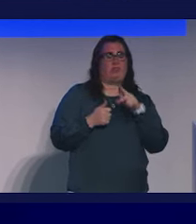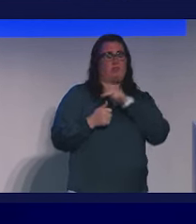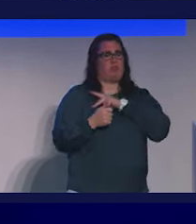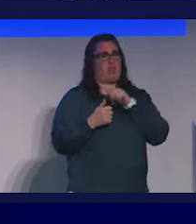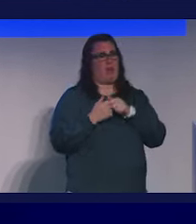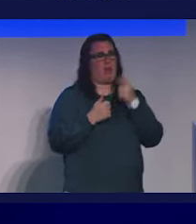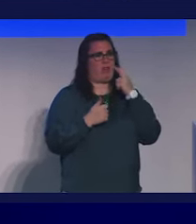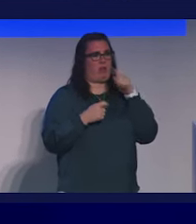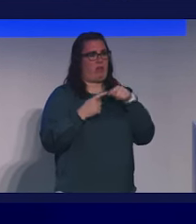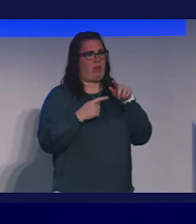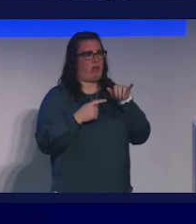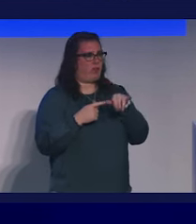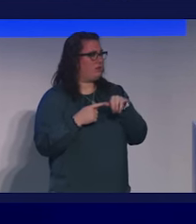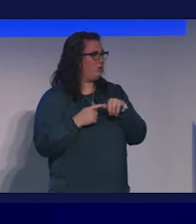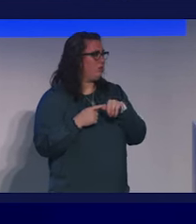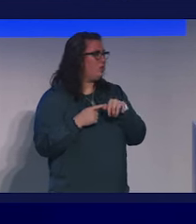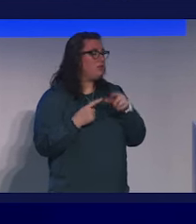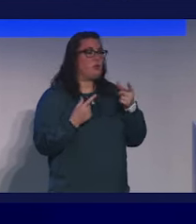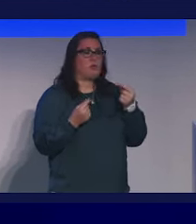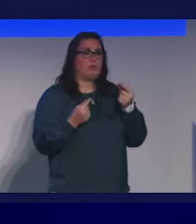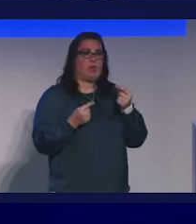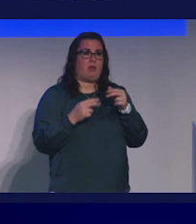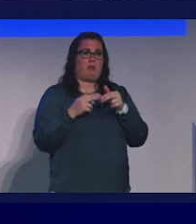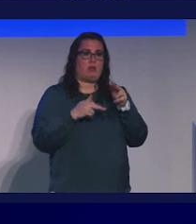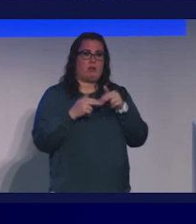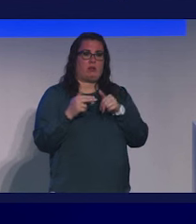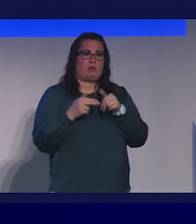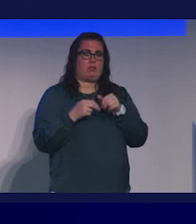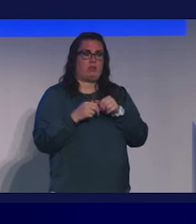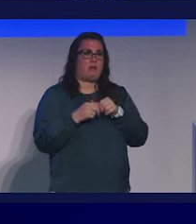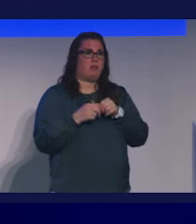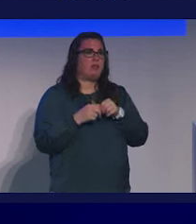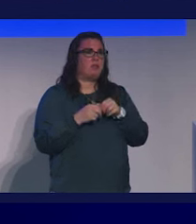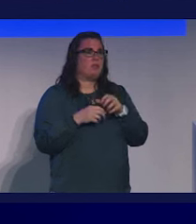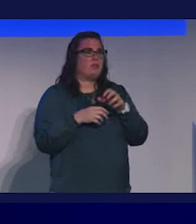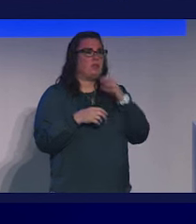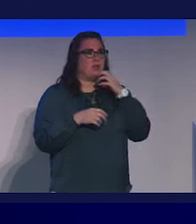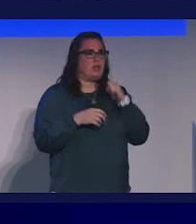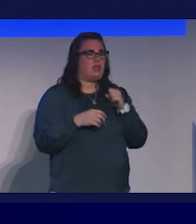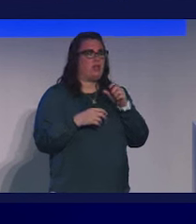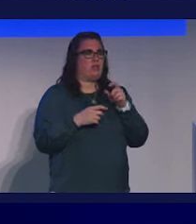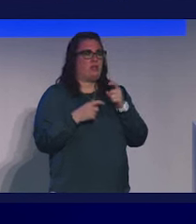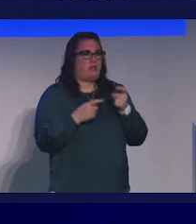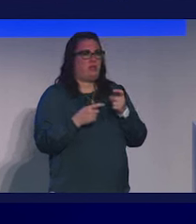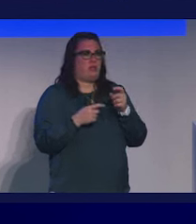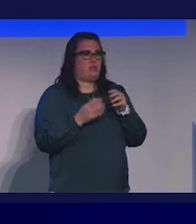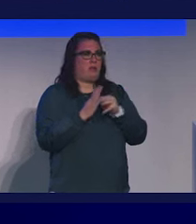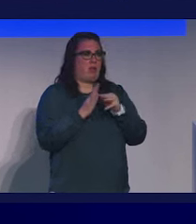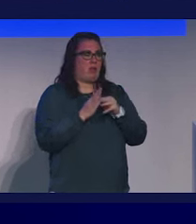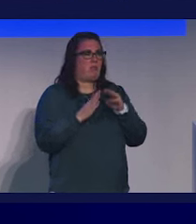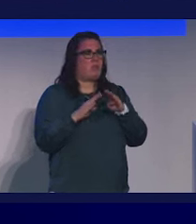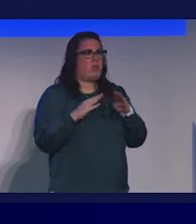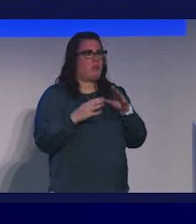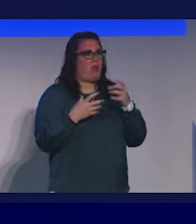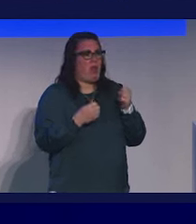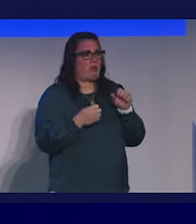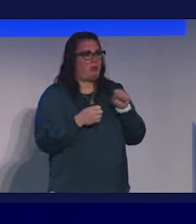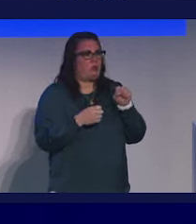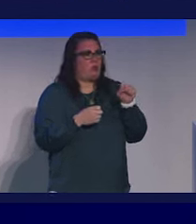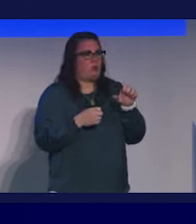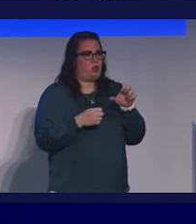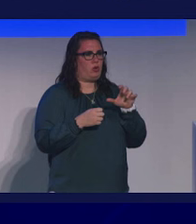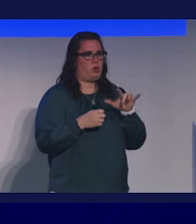I think about this. What we've done is built a care delivery model that provides primary care, behavioral health, and social care